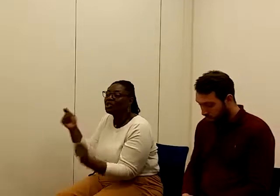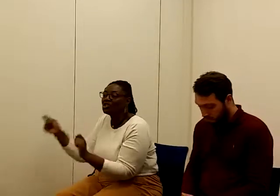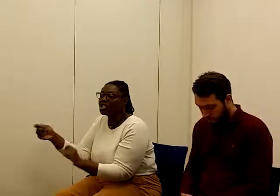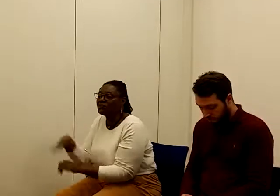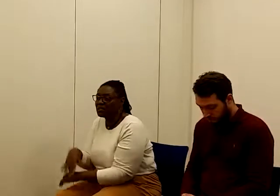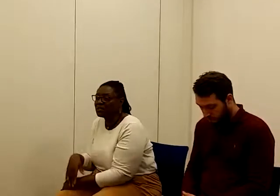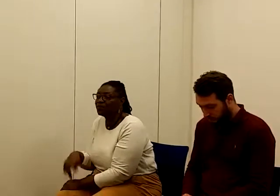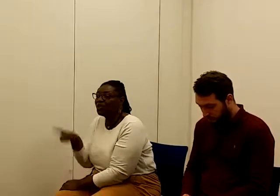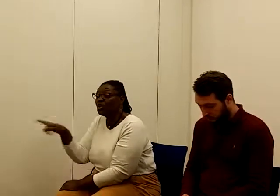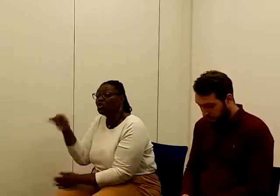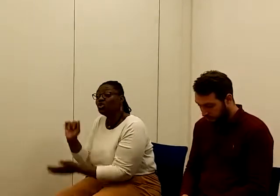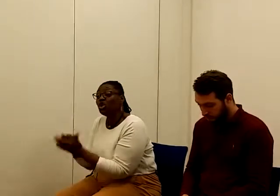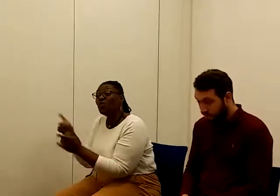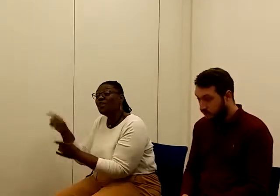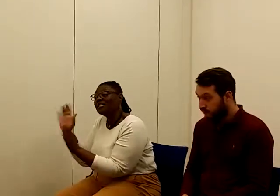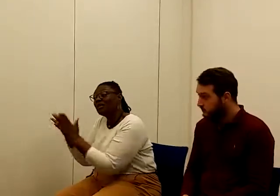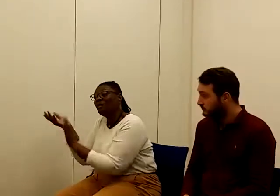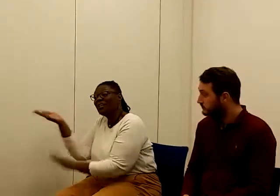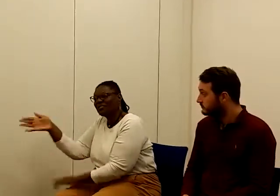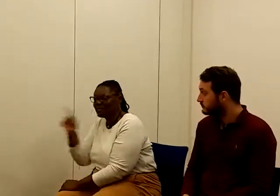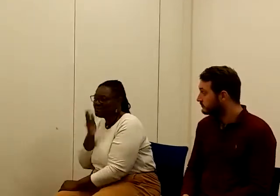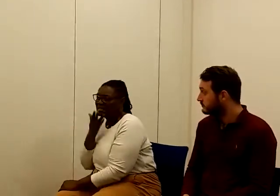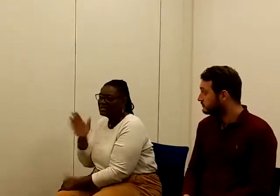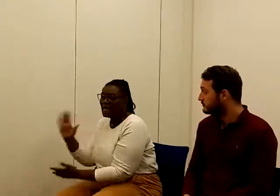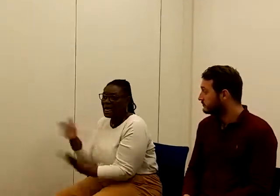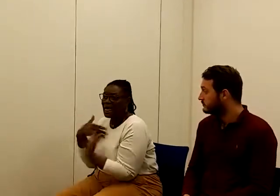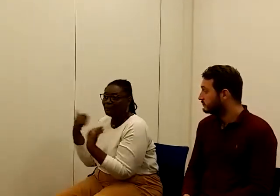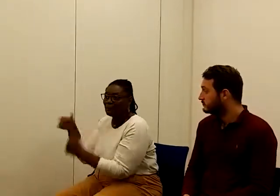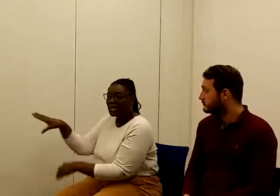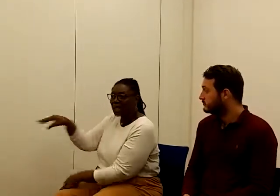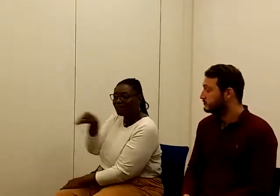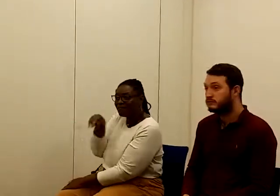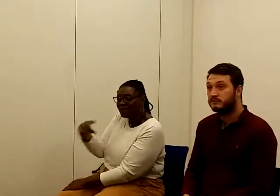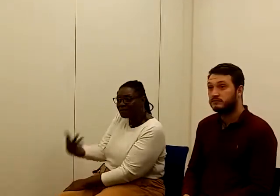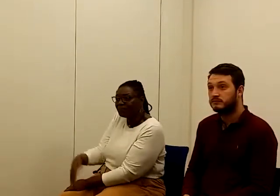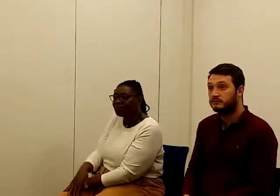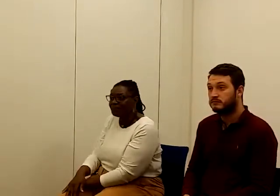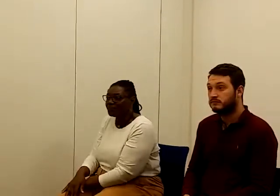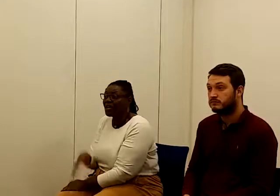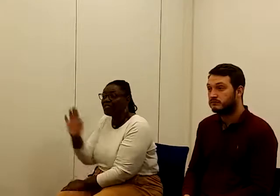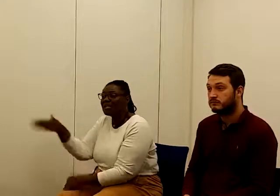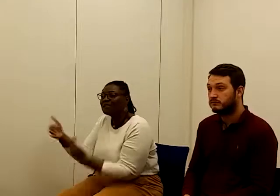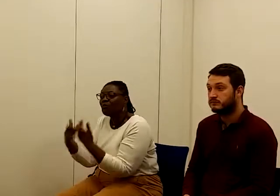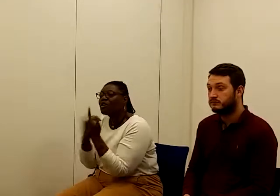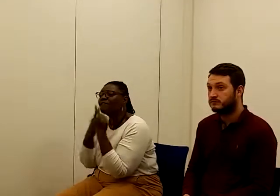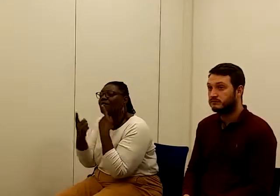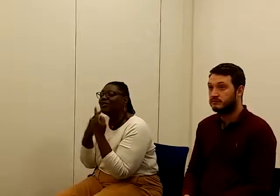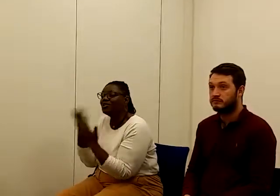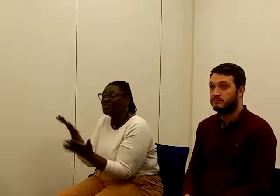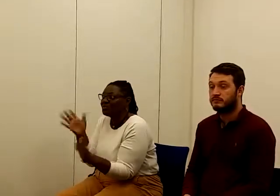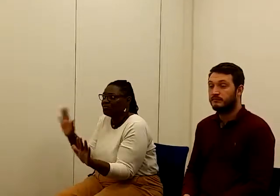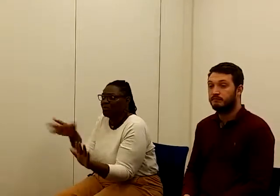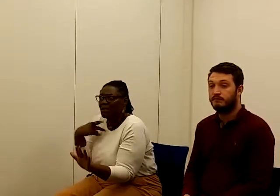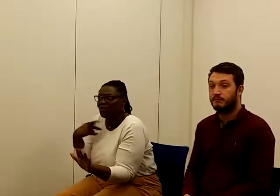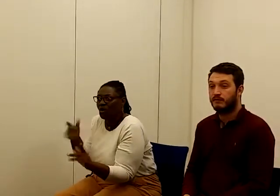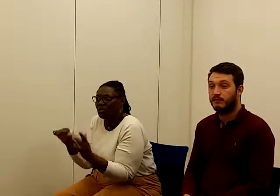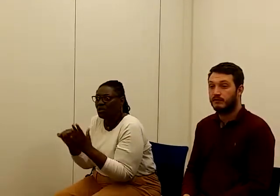that's what I help yourselves from the booklet. Please do. If you need more information, please contact this week.